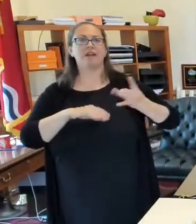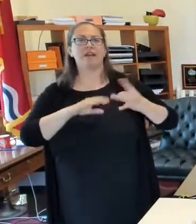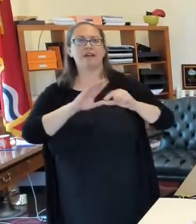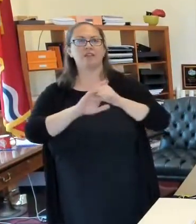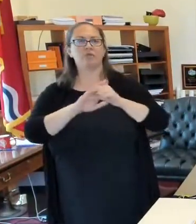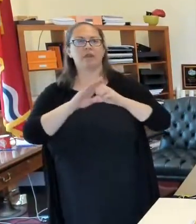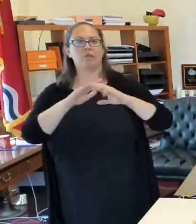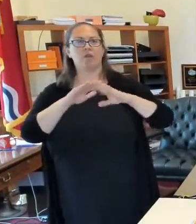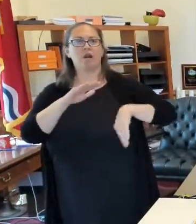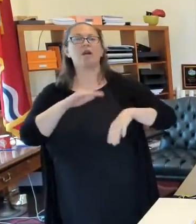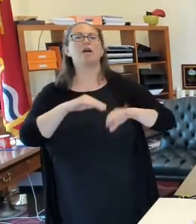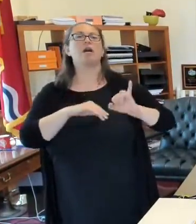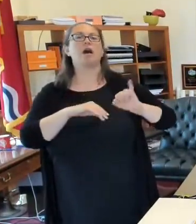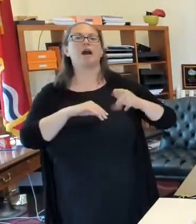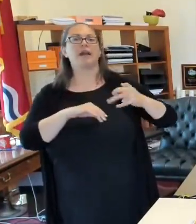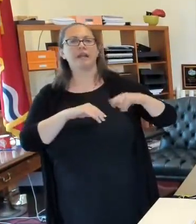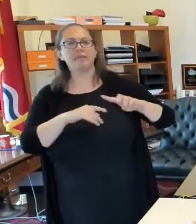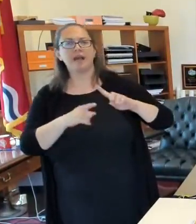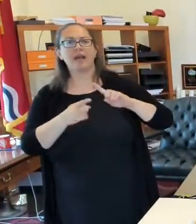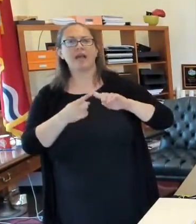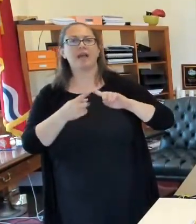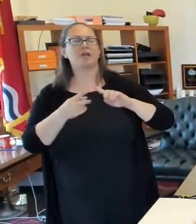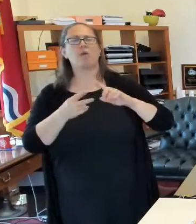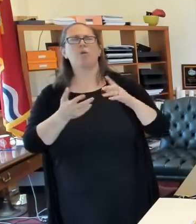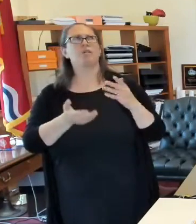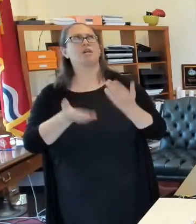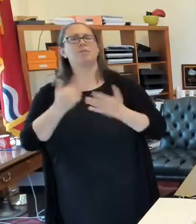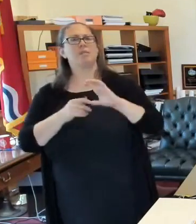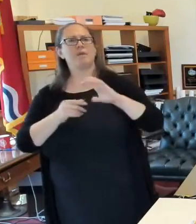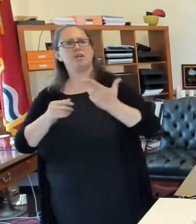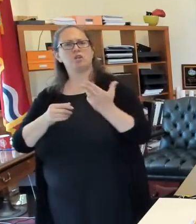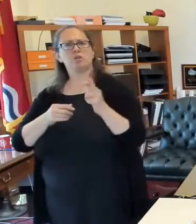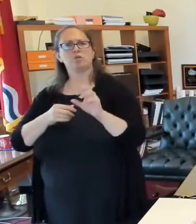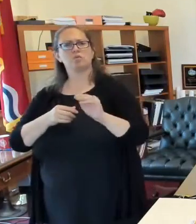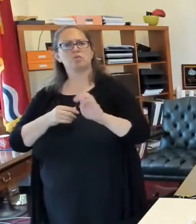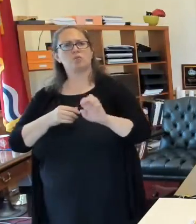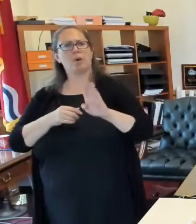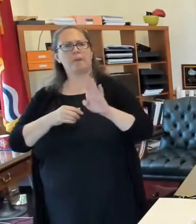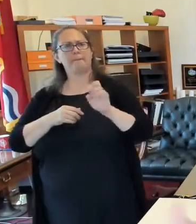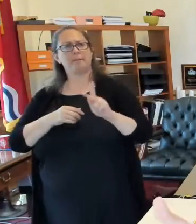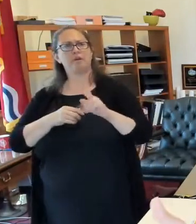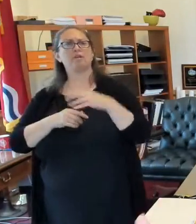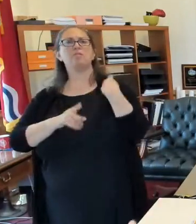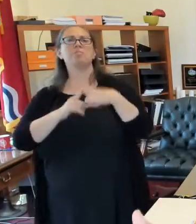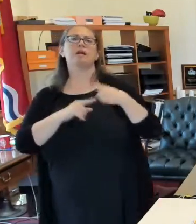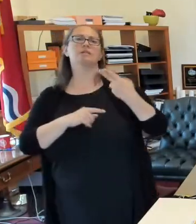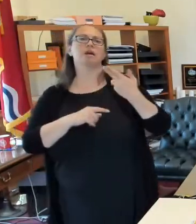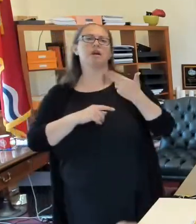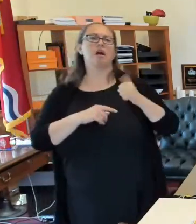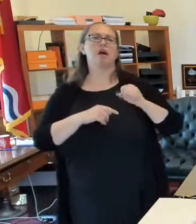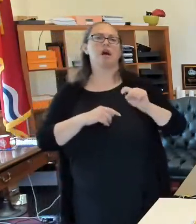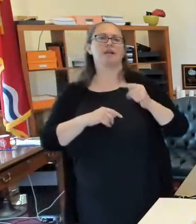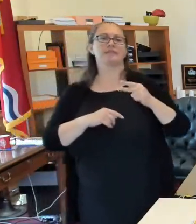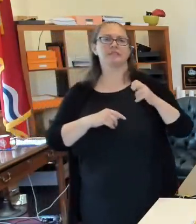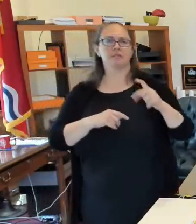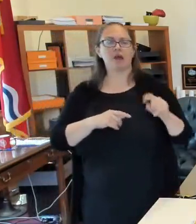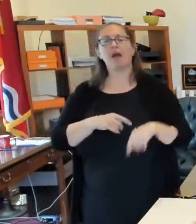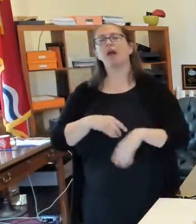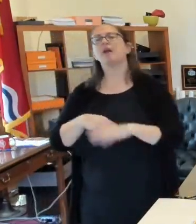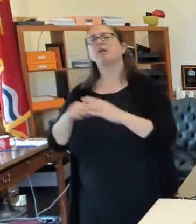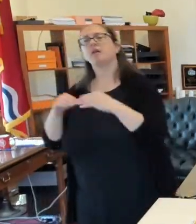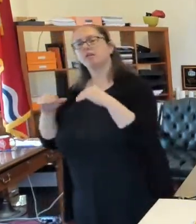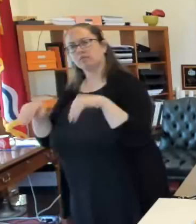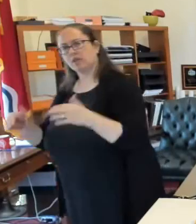get an iPad and a hotspot, or maybe it's a Chromebook and a hotspot. High school kids will get Dell computers,